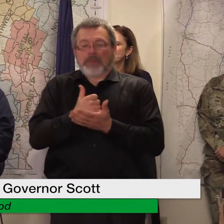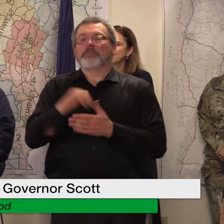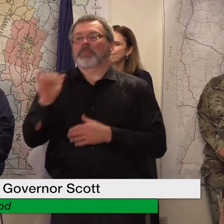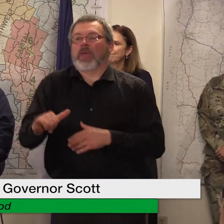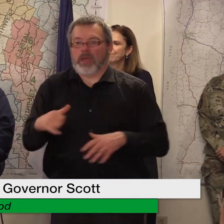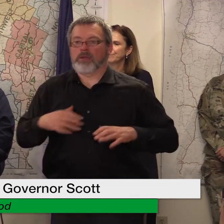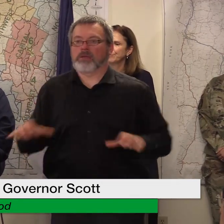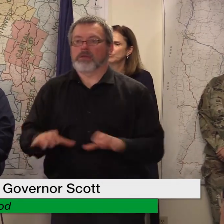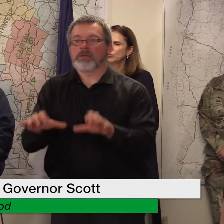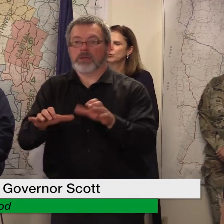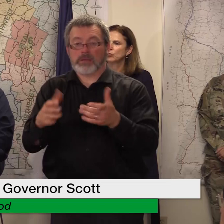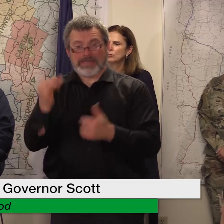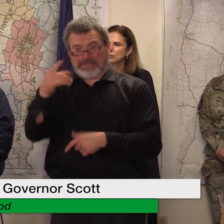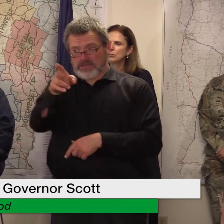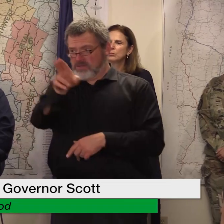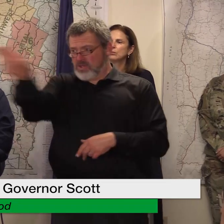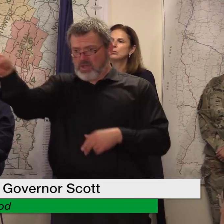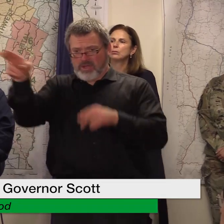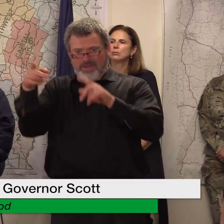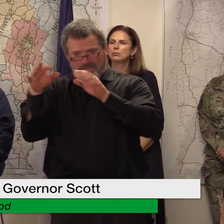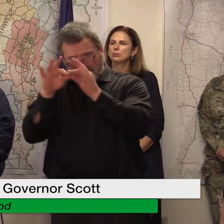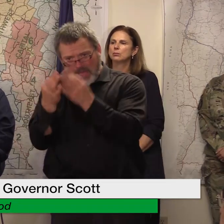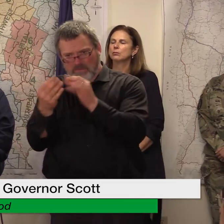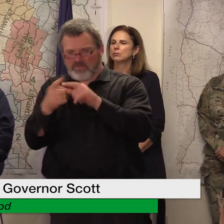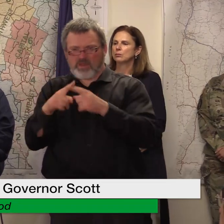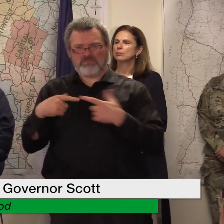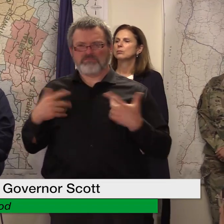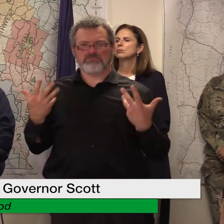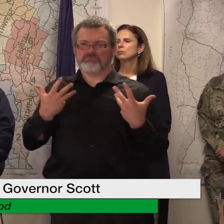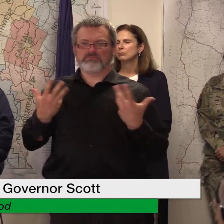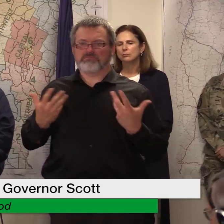more often than not we just don't cross the radar with those